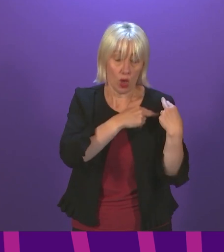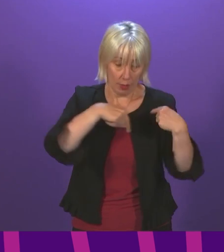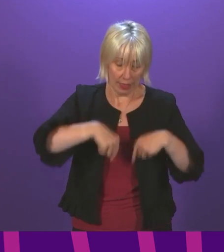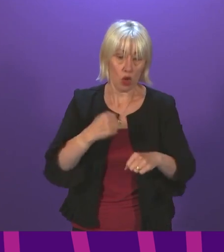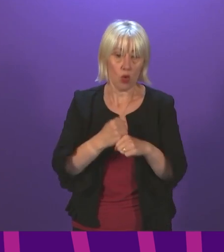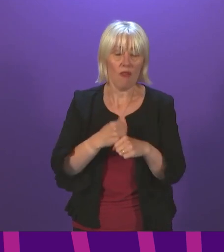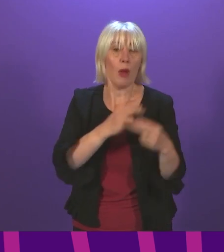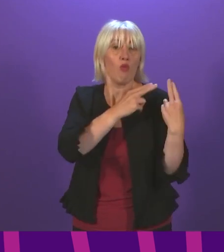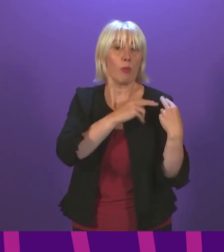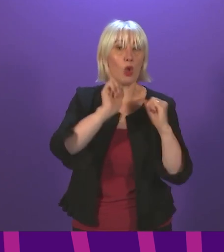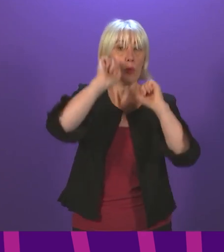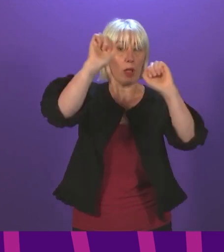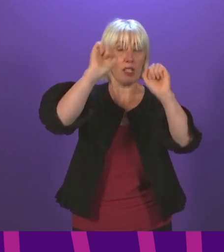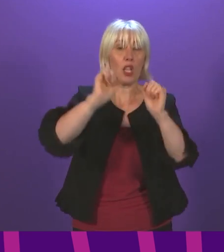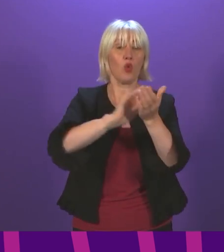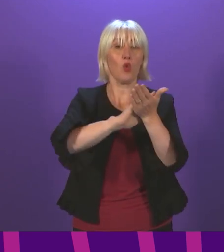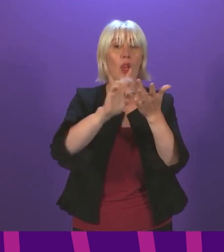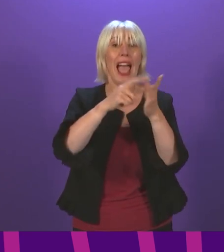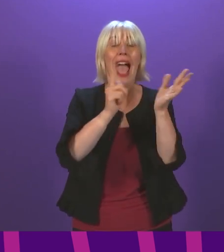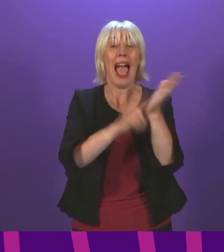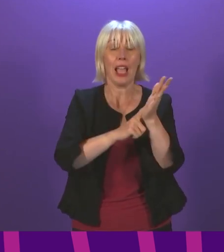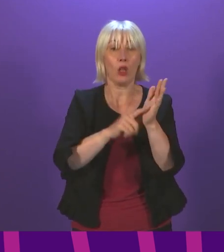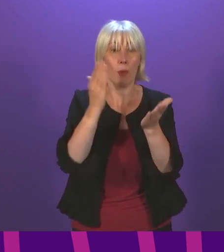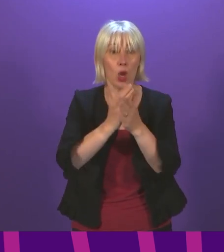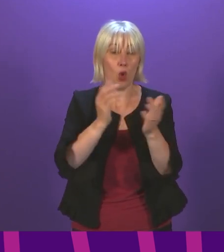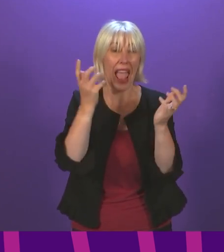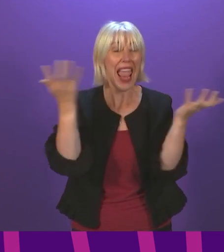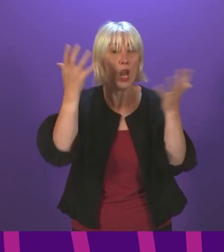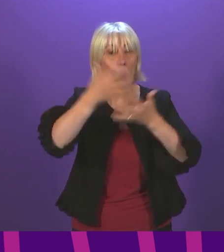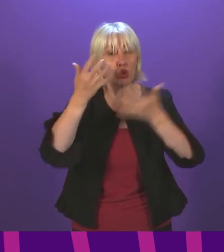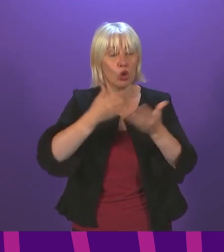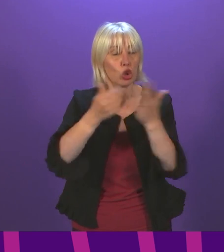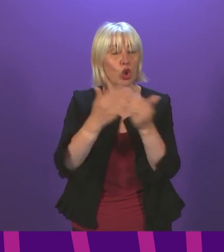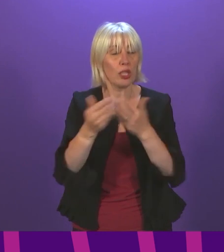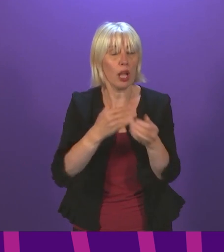Government to seek to address those concerns as we move forward. Rhoda Grant.